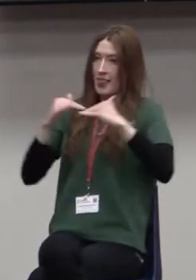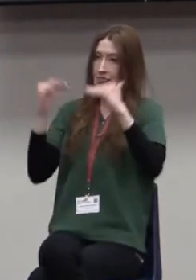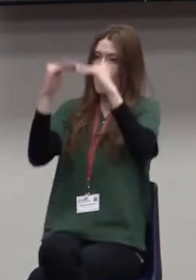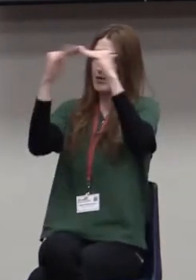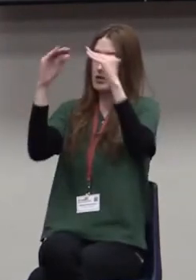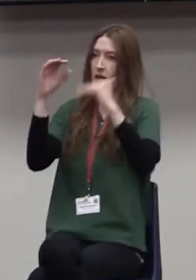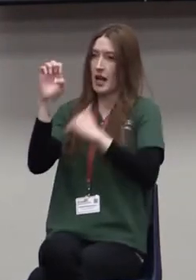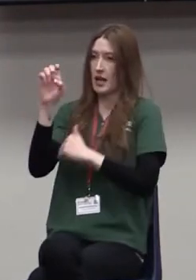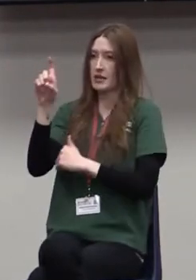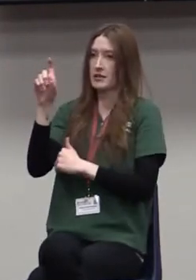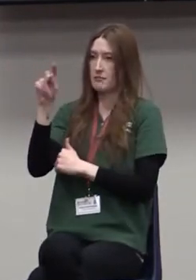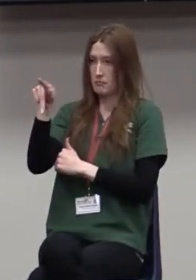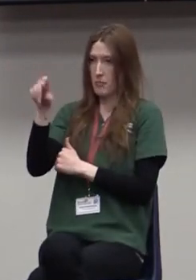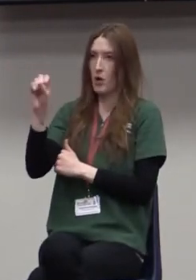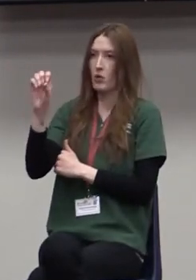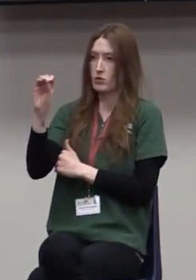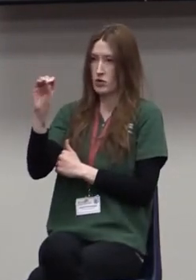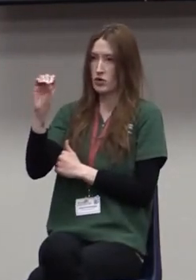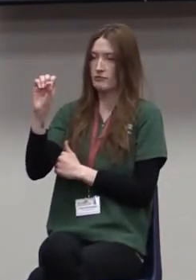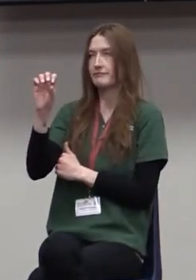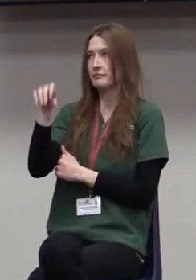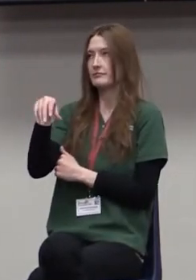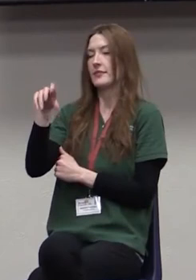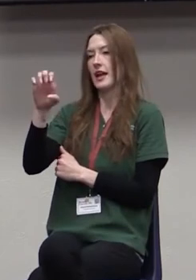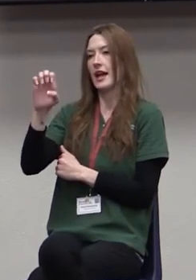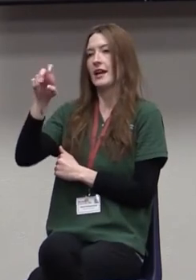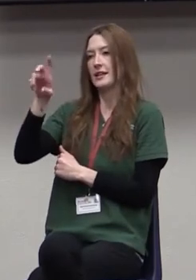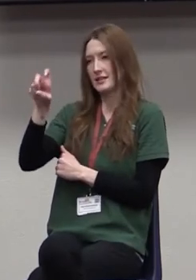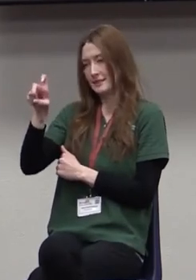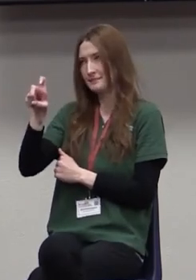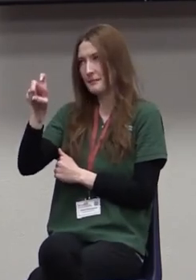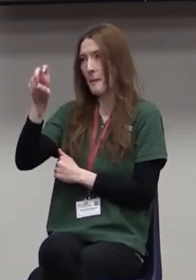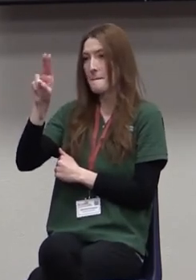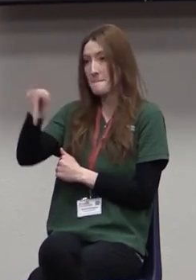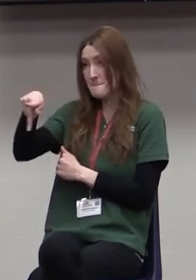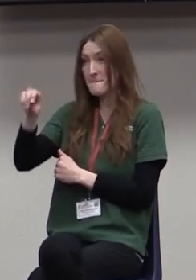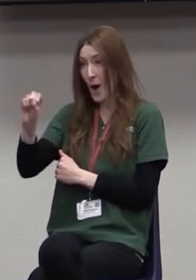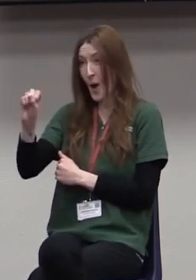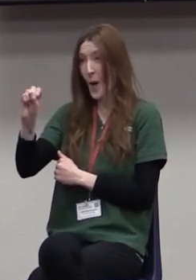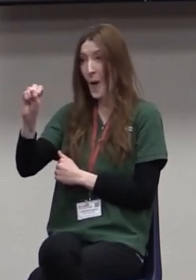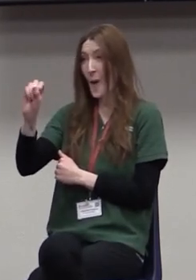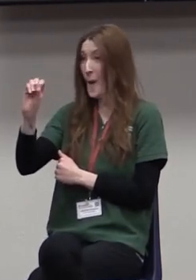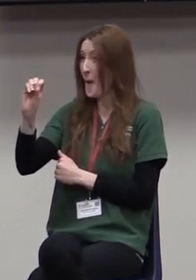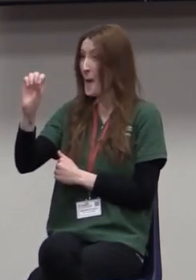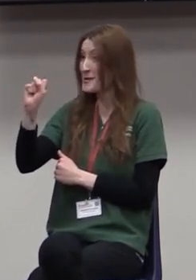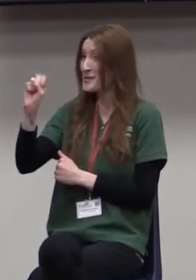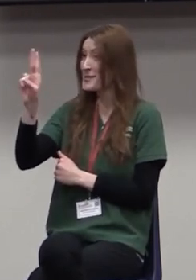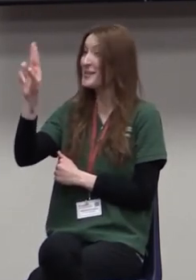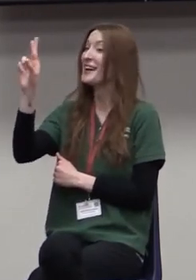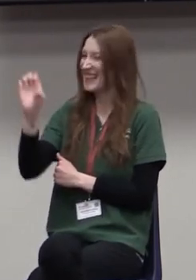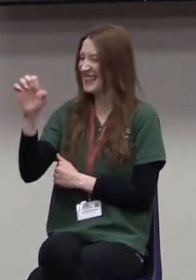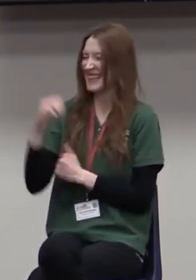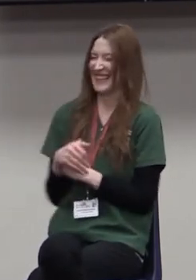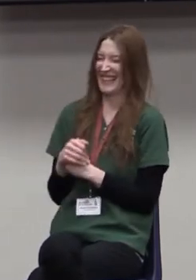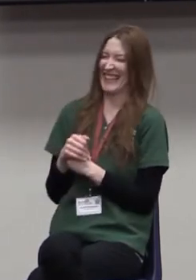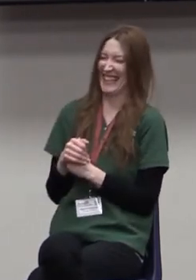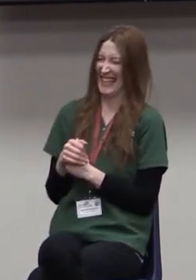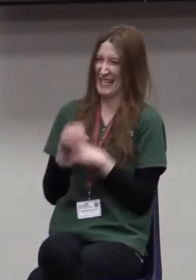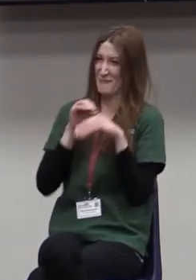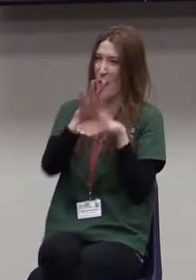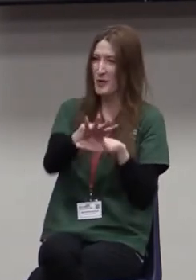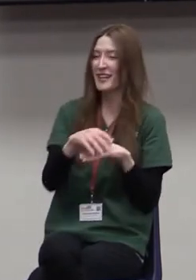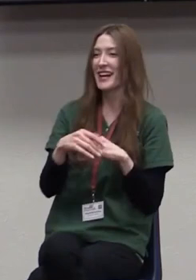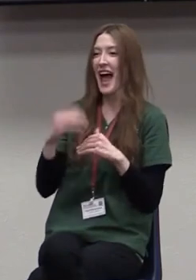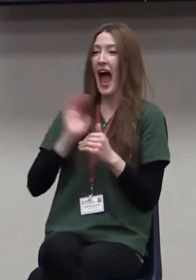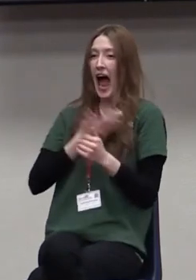I'm telling you, our world can find anything just like that. pick up your cell